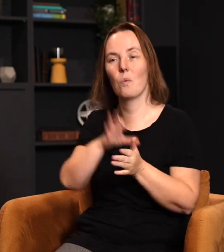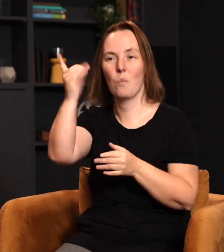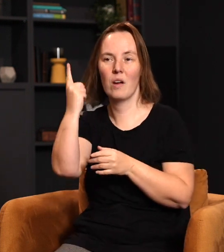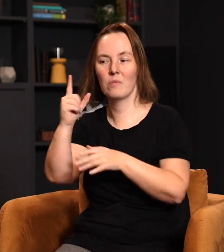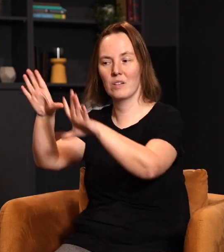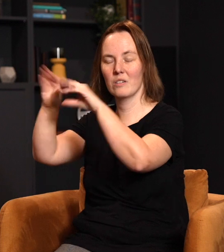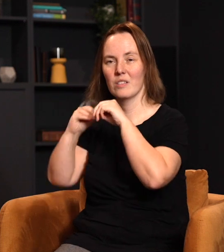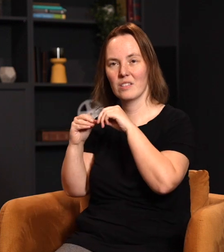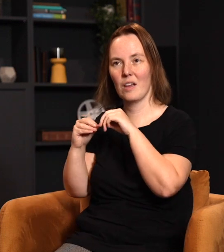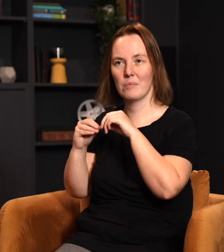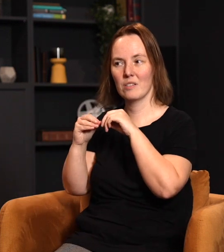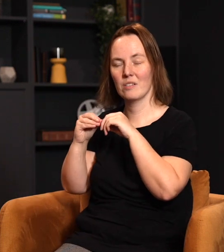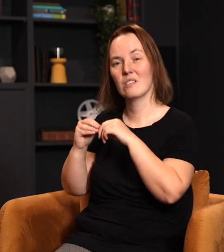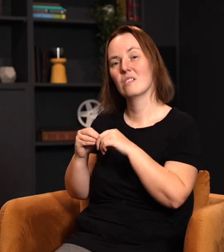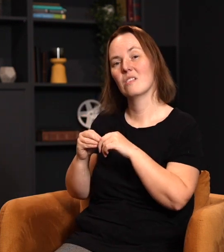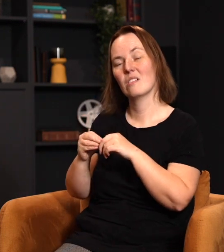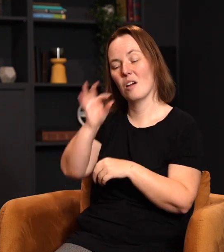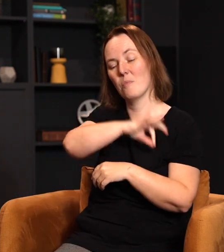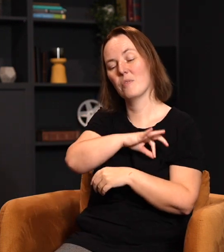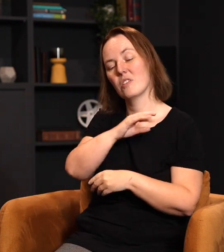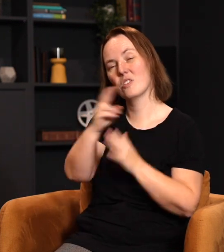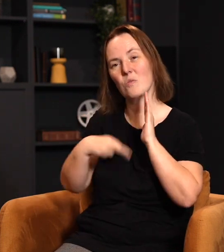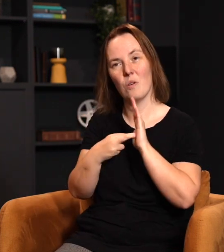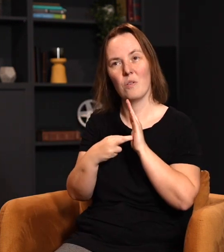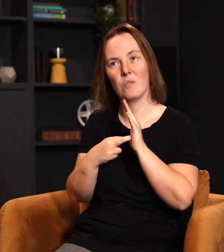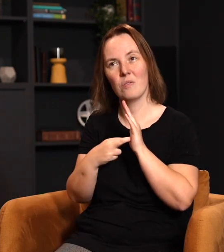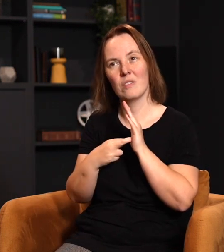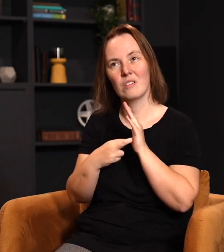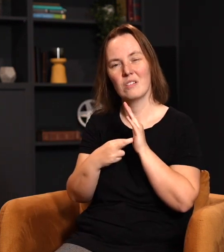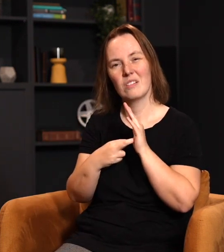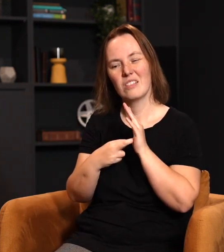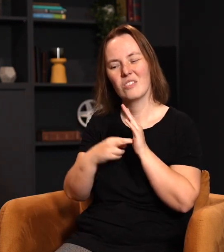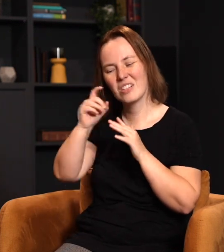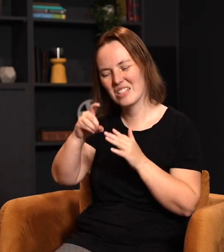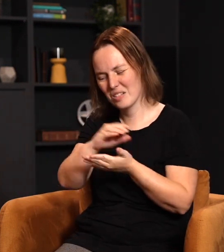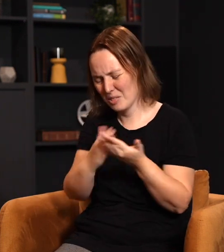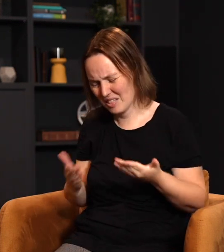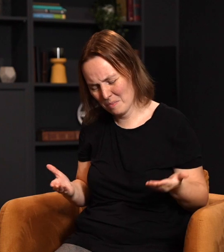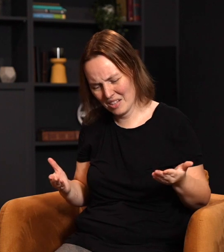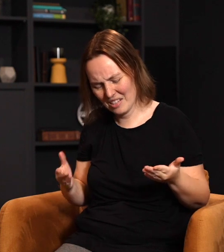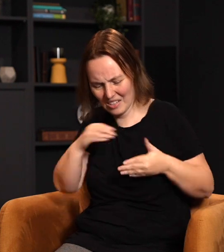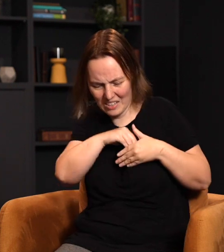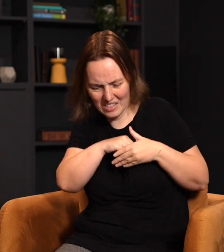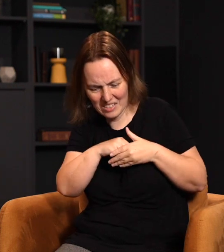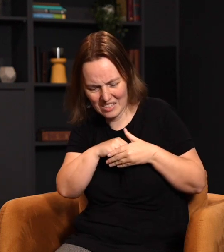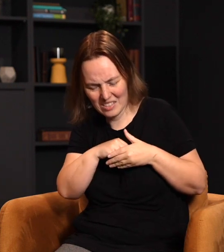One is, we need to accept our privileged role. What I mean by that is, there needs to be something within us that turns on, and we realize,